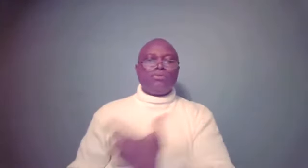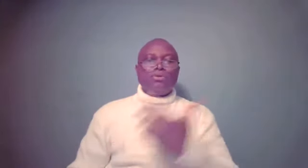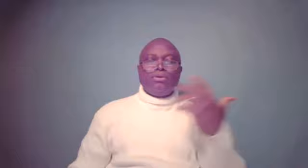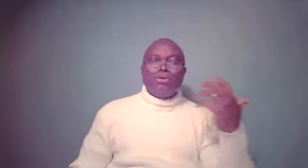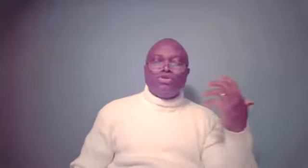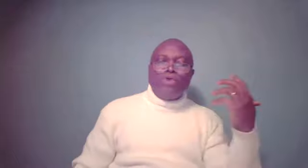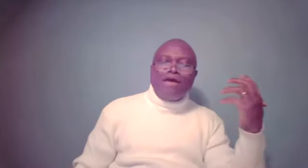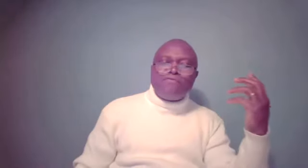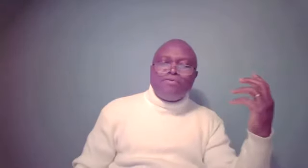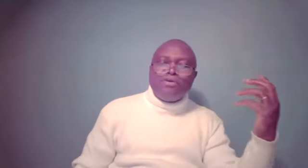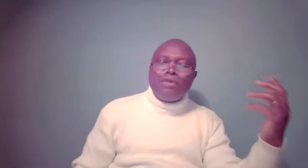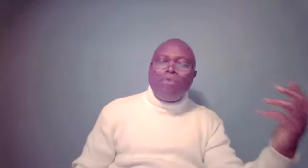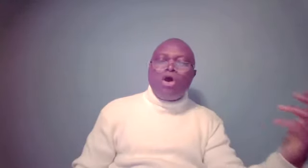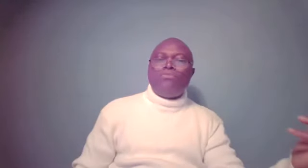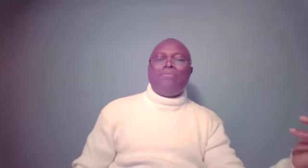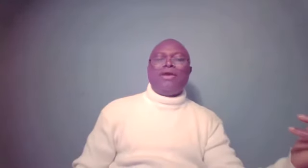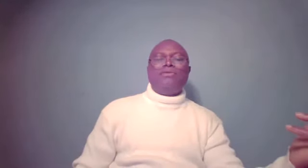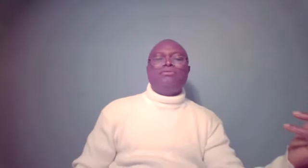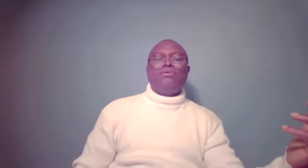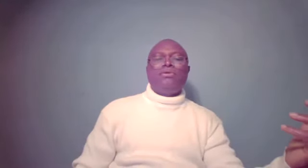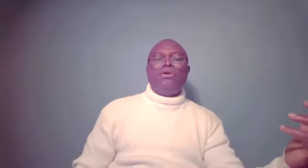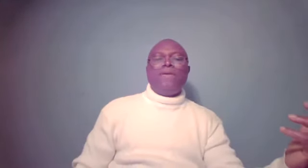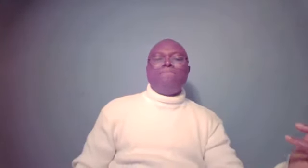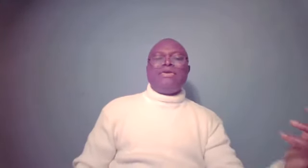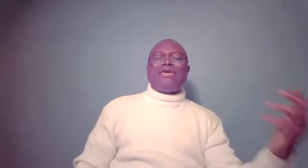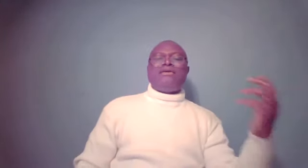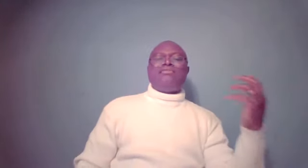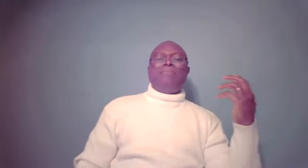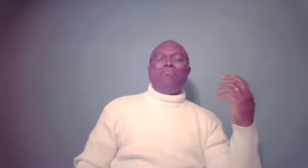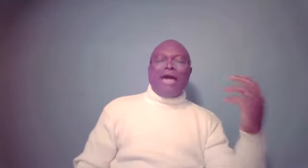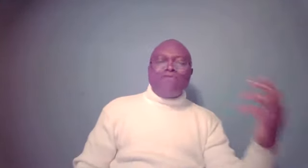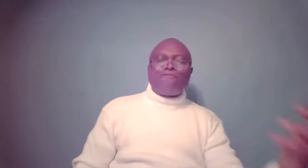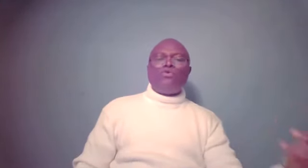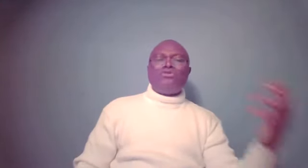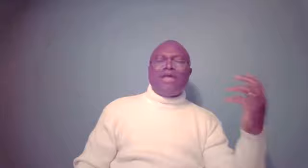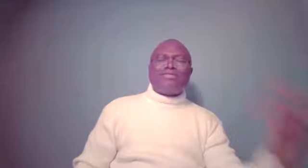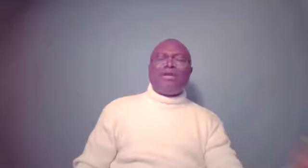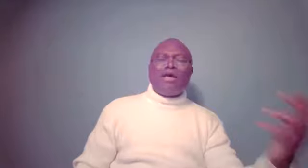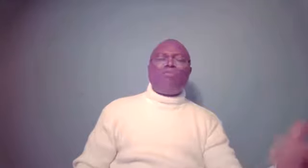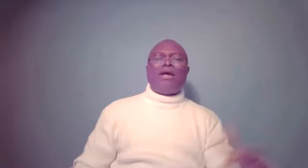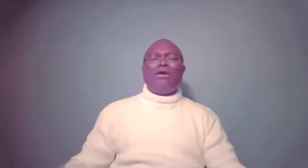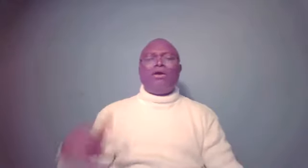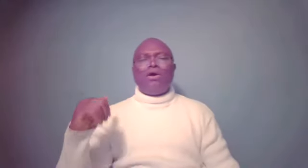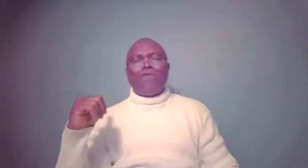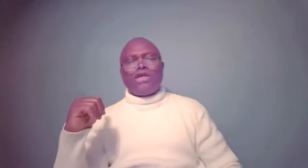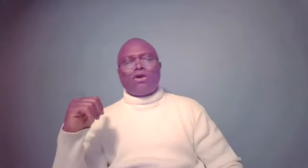So you have the mom, Rebecca, being the mindful destiny helper of Jacob,